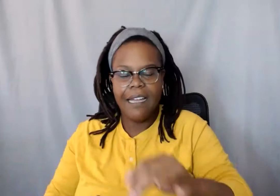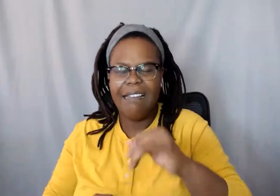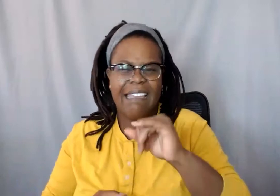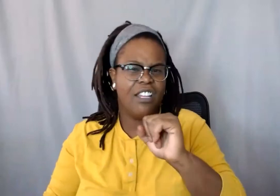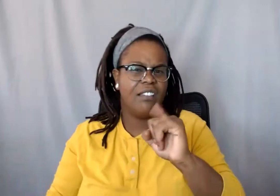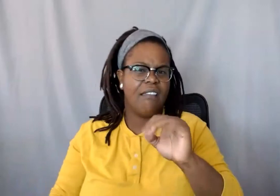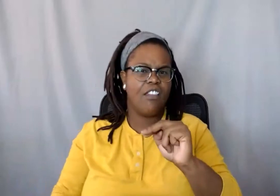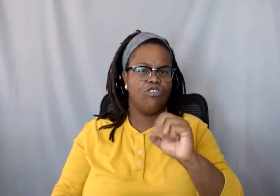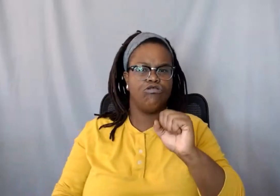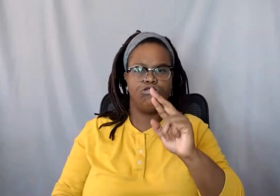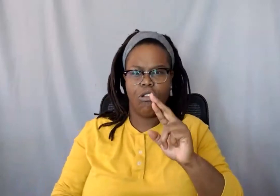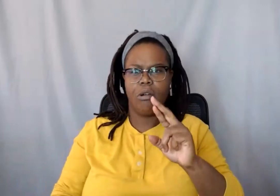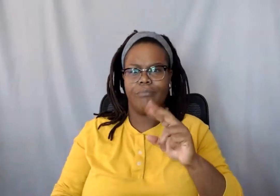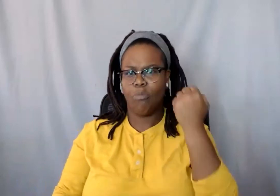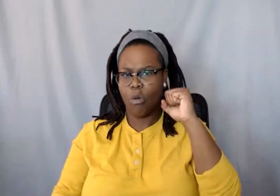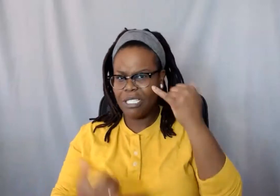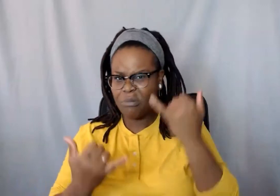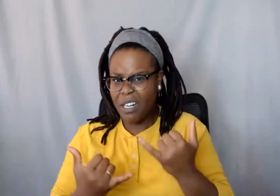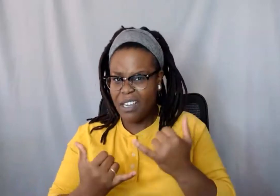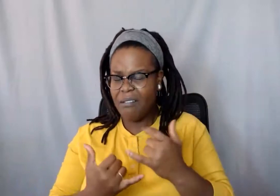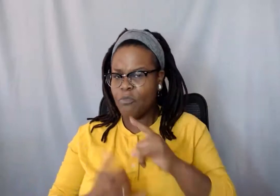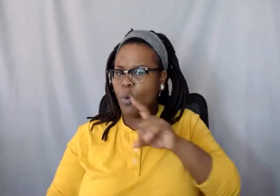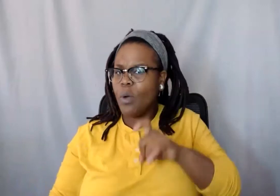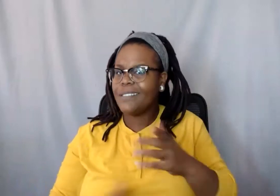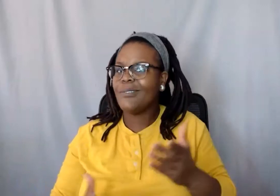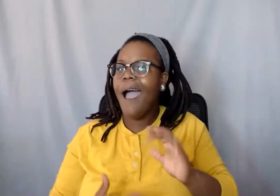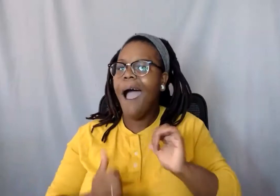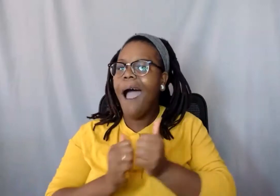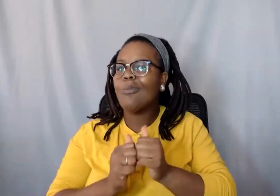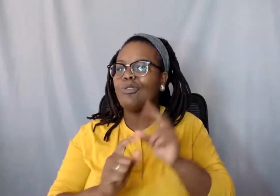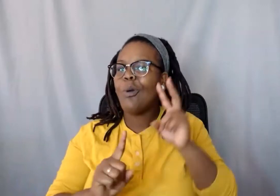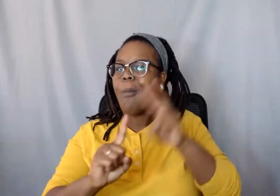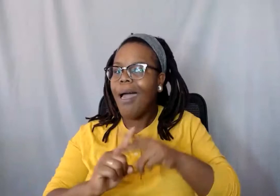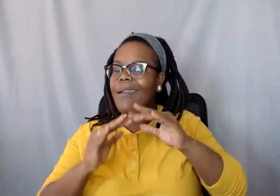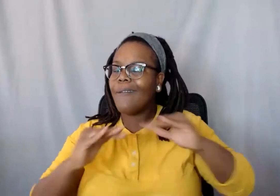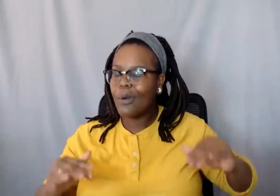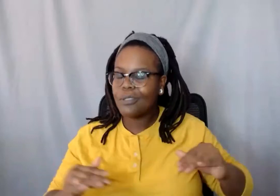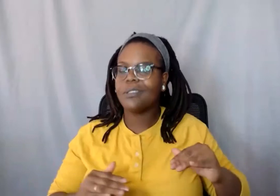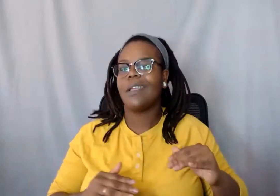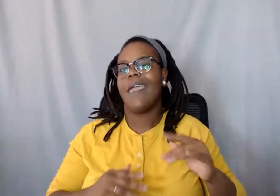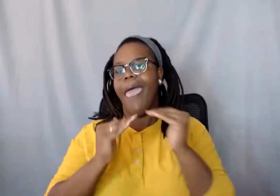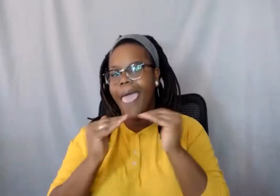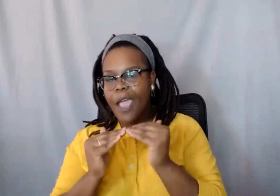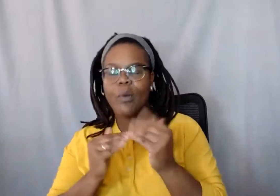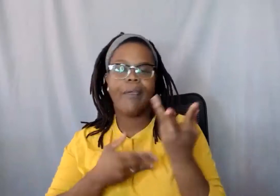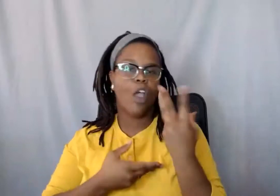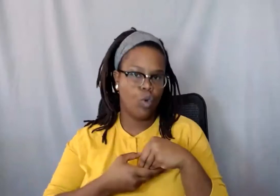So question is, how would you apply diversity, equity, and inclusion as